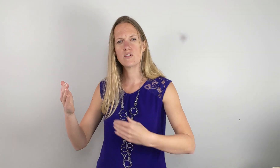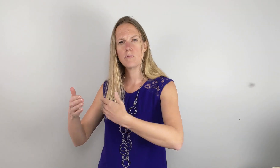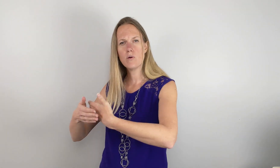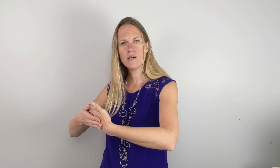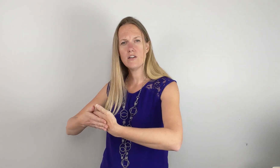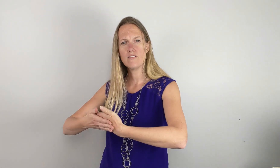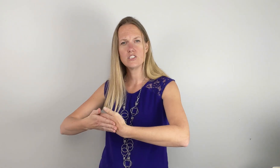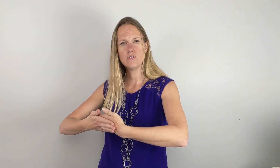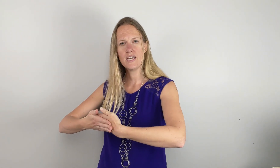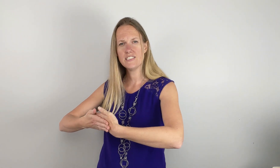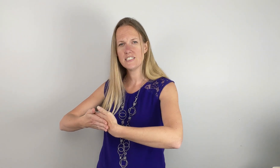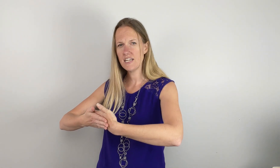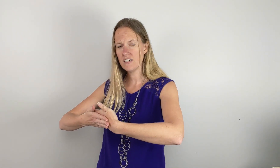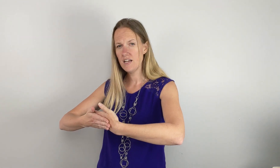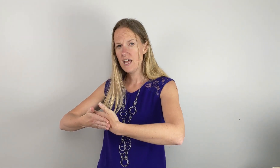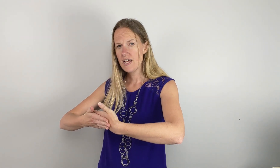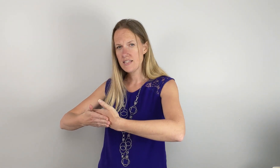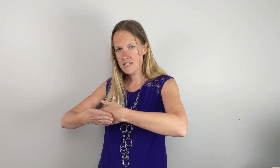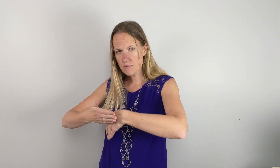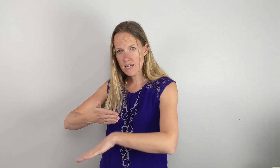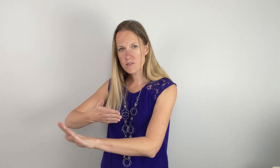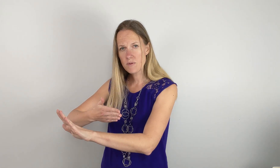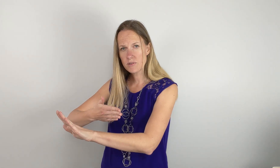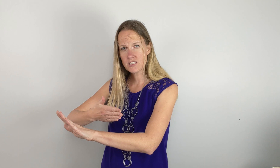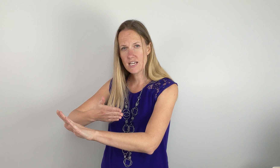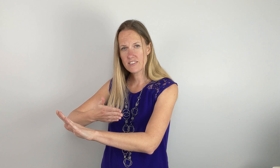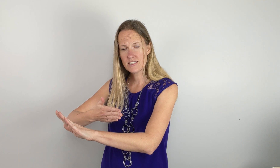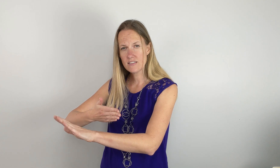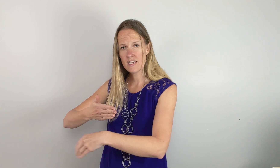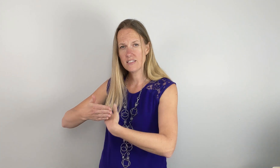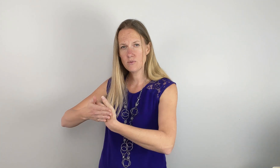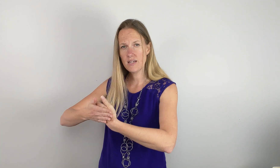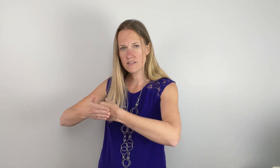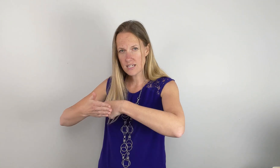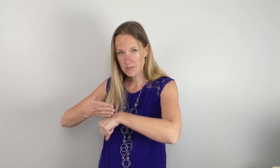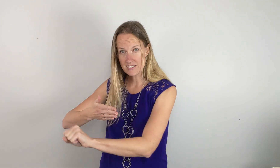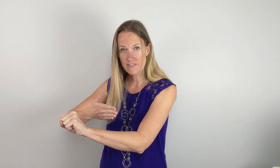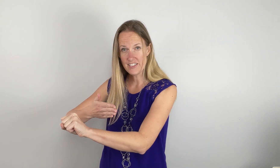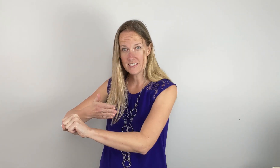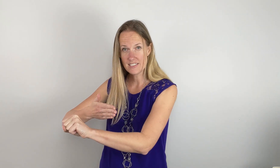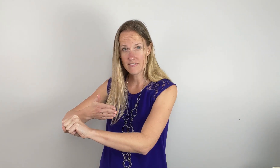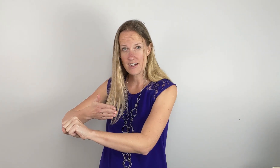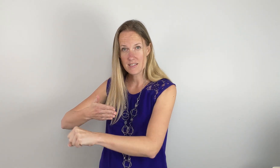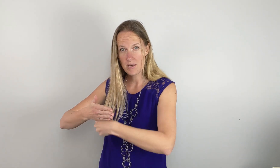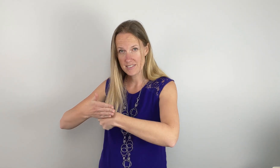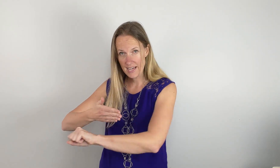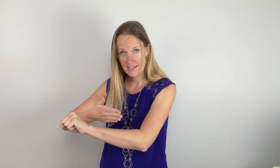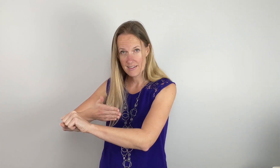for born you have your two hands here. And then sometimes people just have a single hand this way. Other times it's a fist signifying the baby's head.